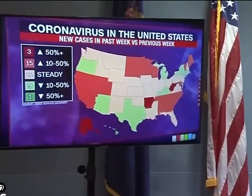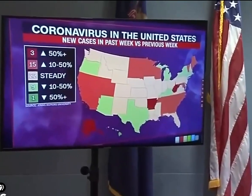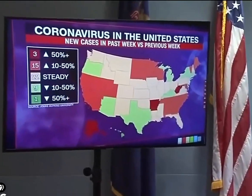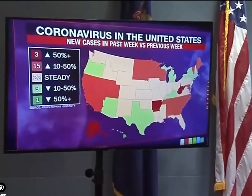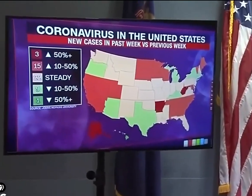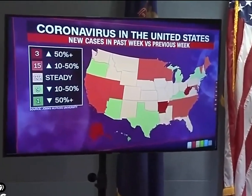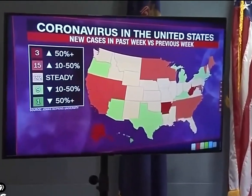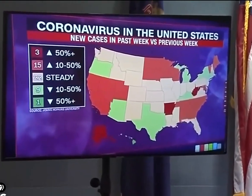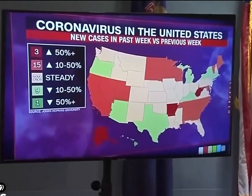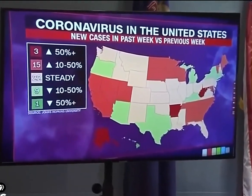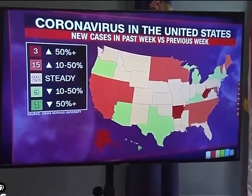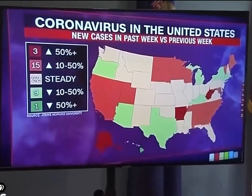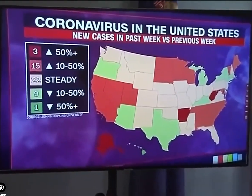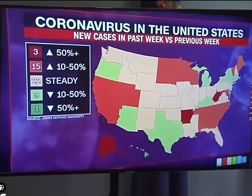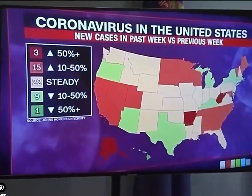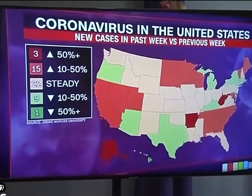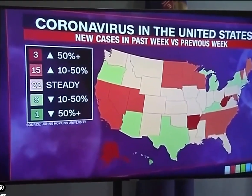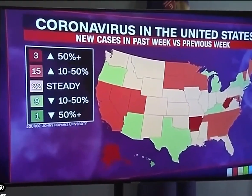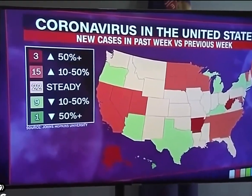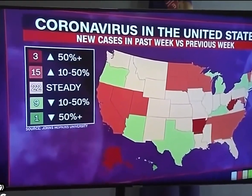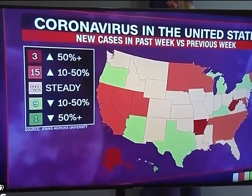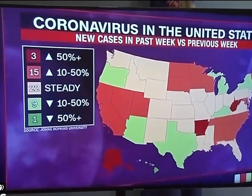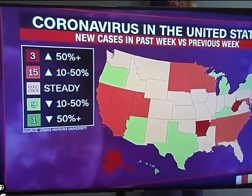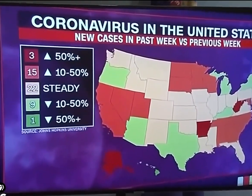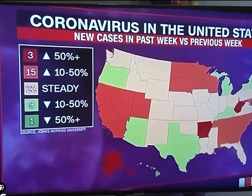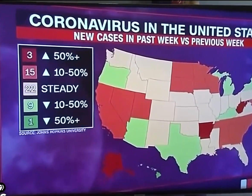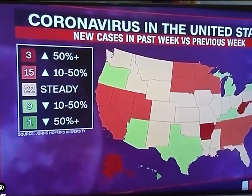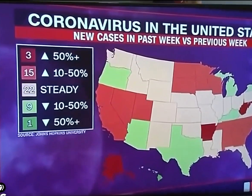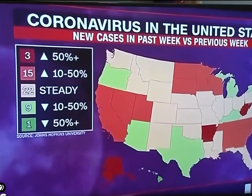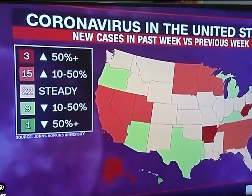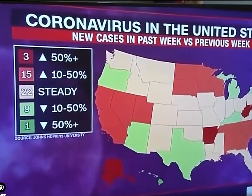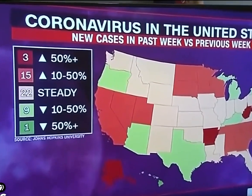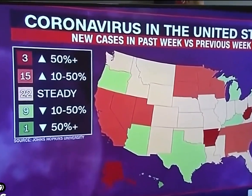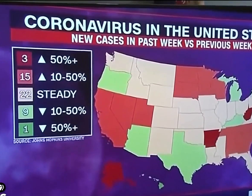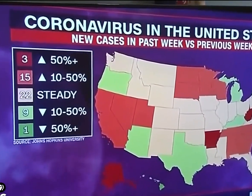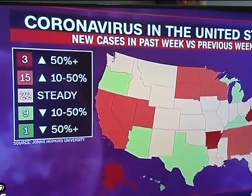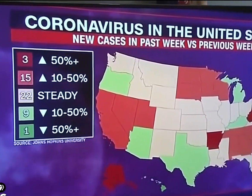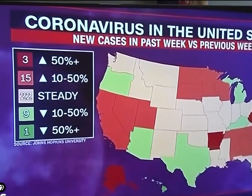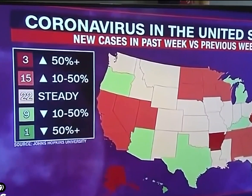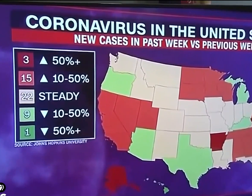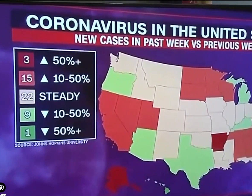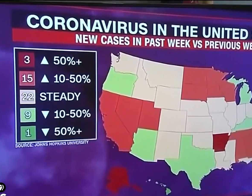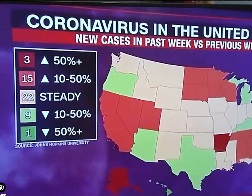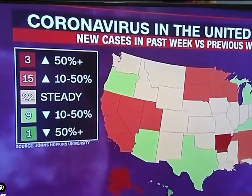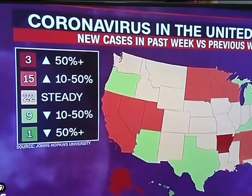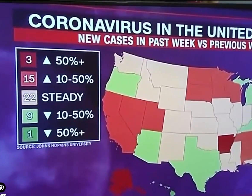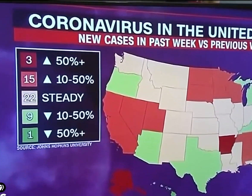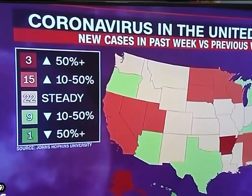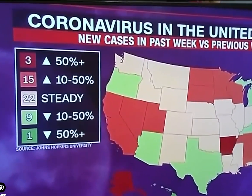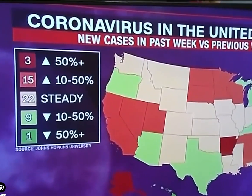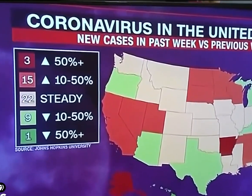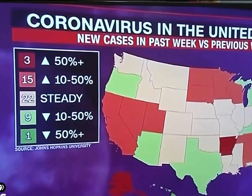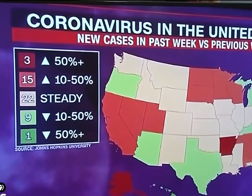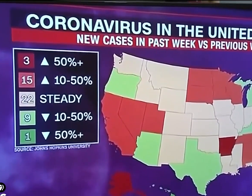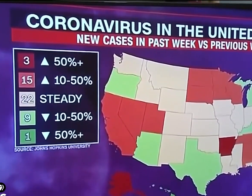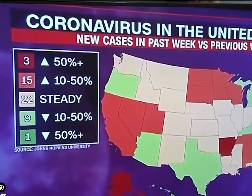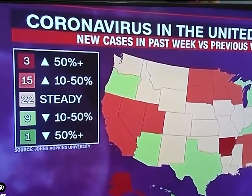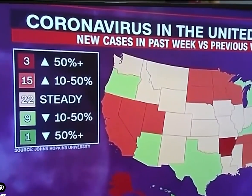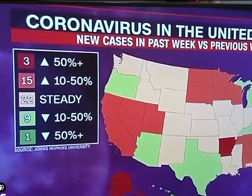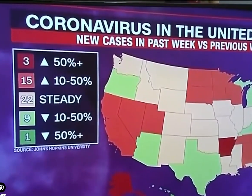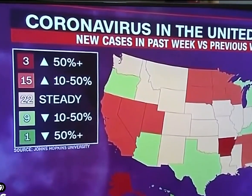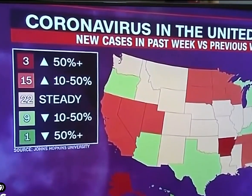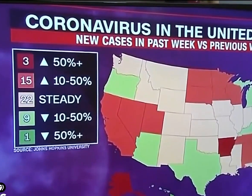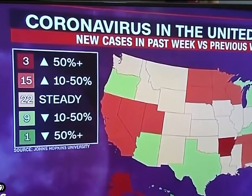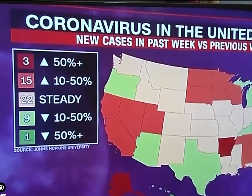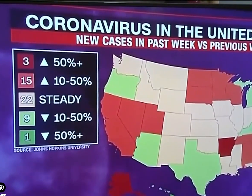coming off of a holiday weekend where we know some people drop their guard, we saw it across the country. Everyone saw the pictures in the Ozarks.